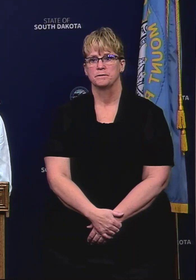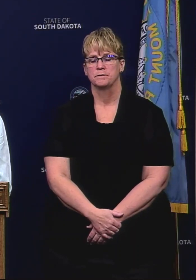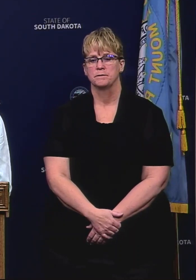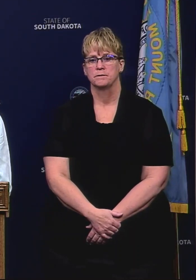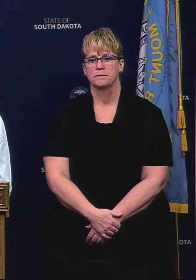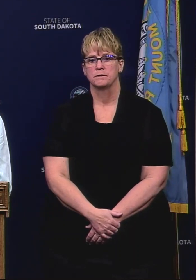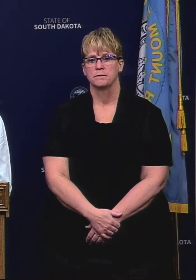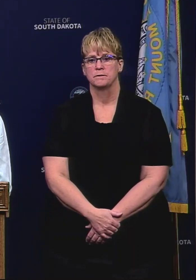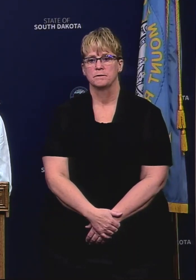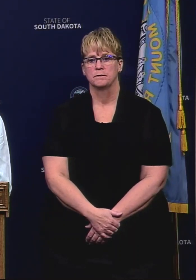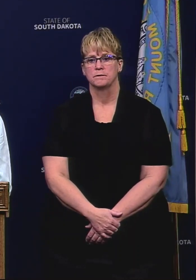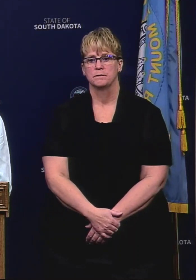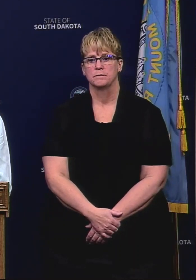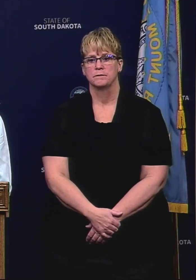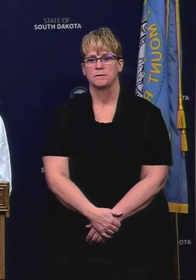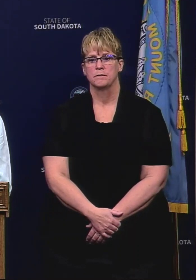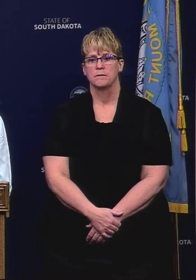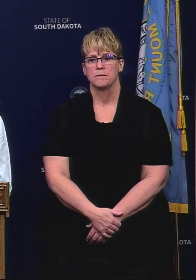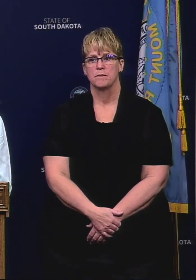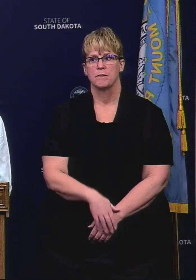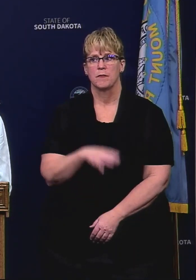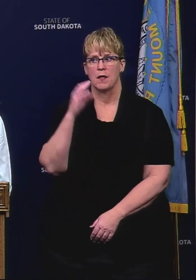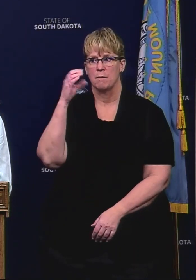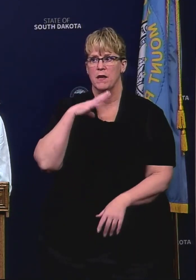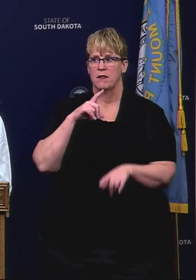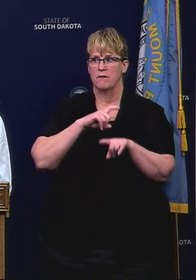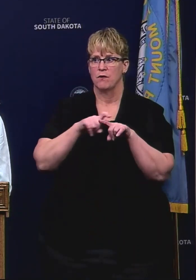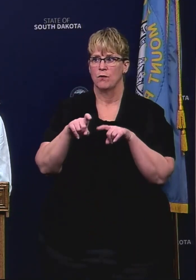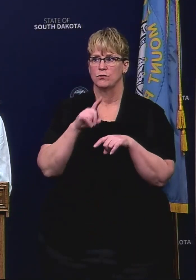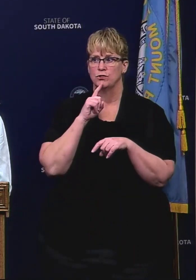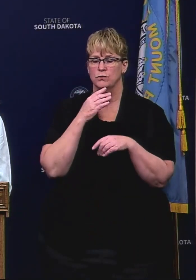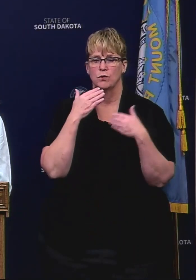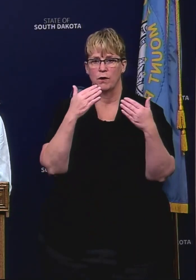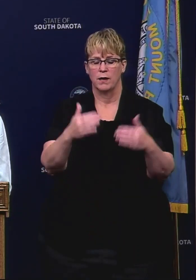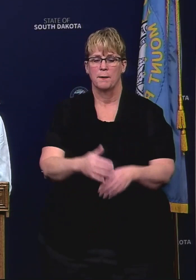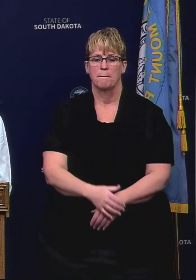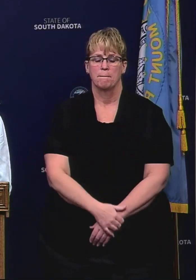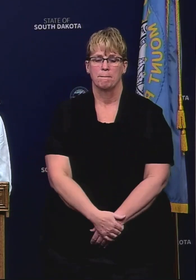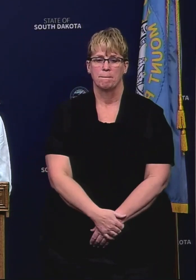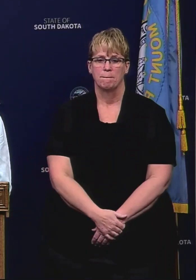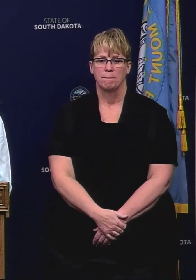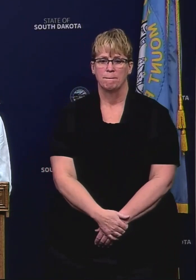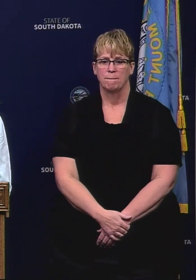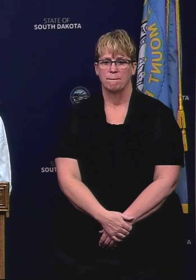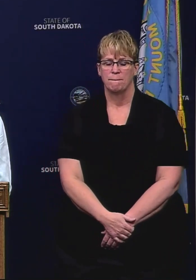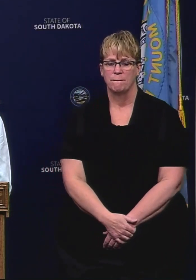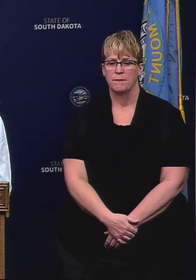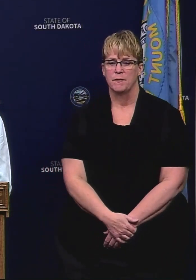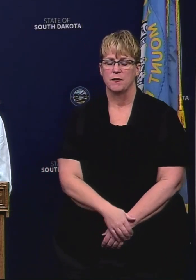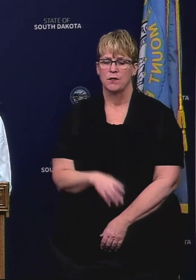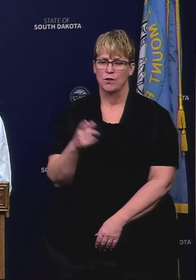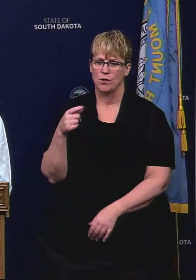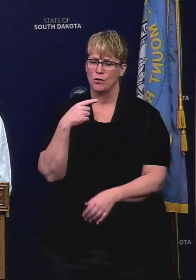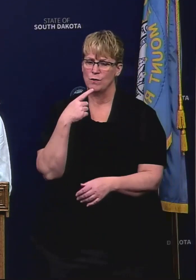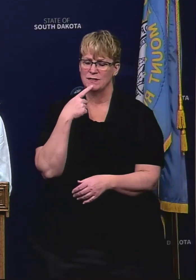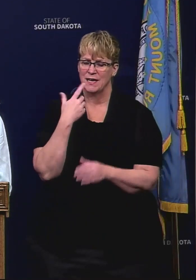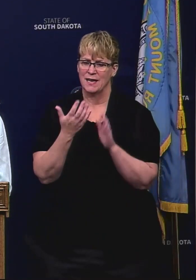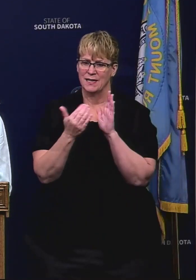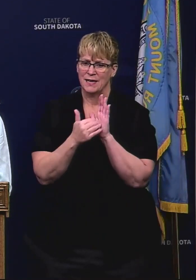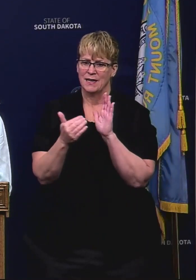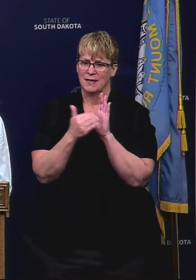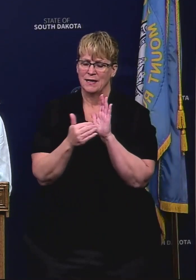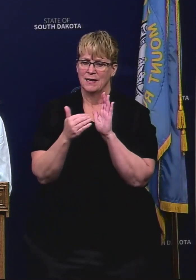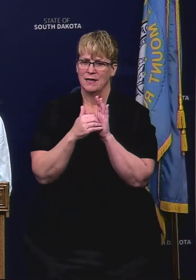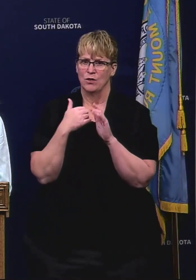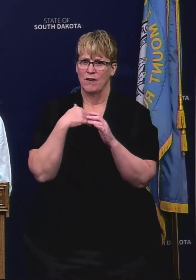governor no this is alex with the pioneer again real quick sure alex thank you uh you keep saying that you've had conversations for a